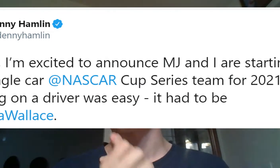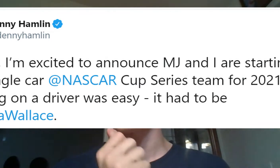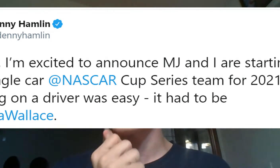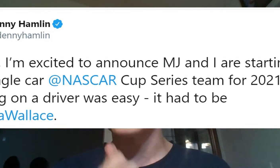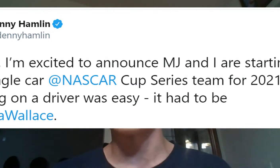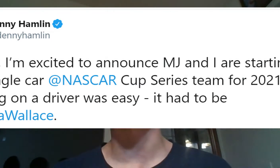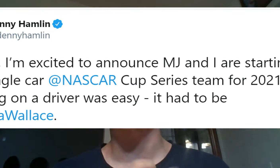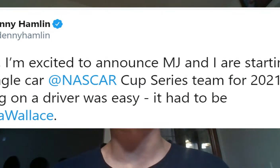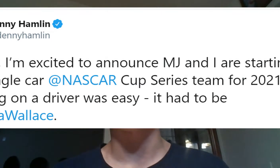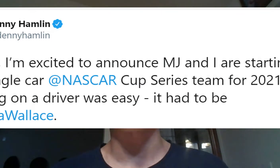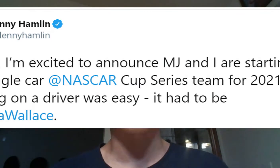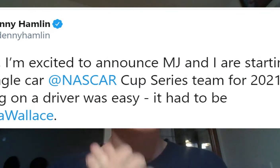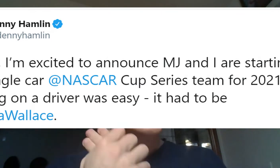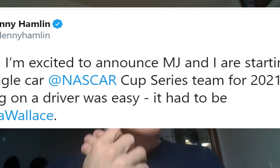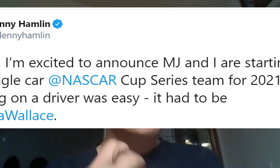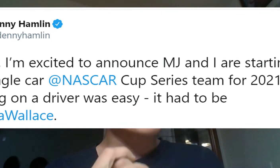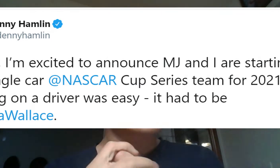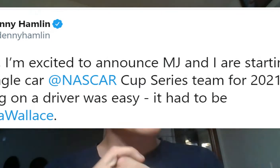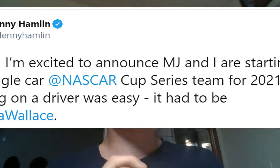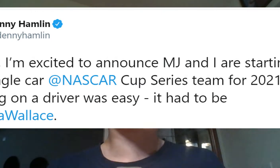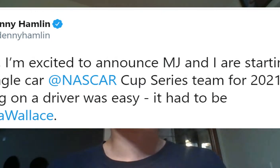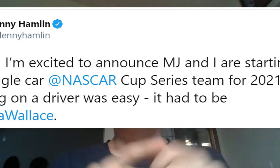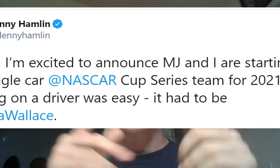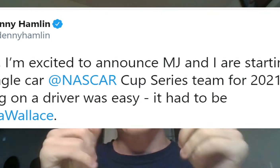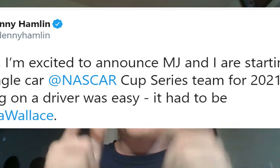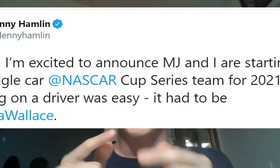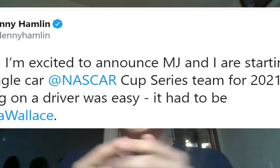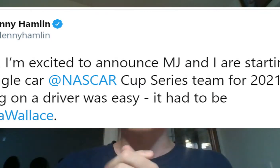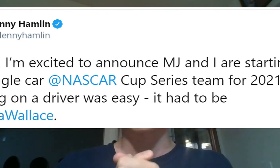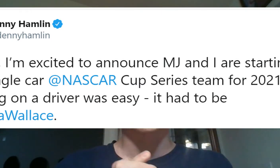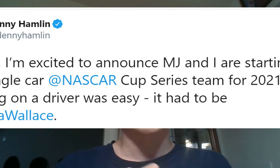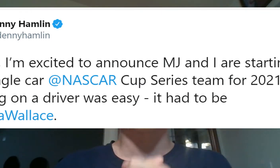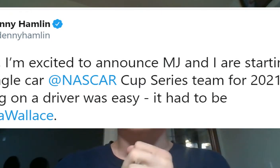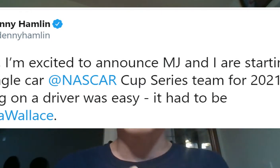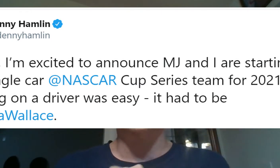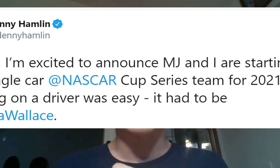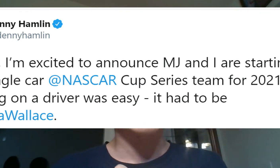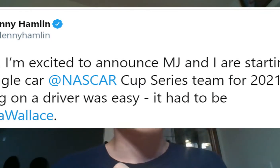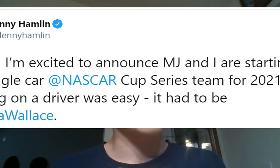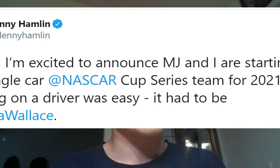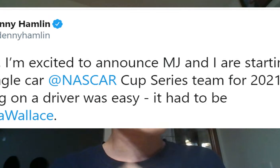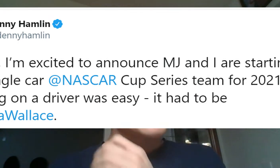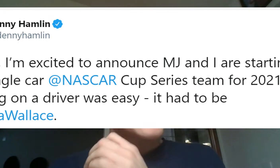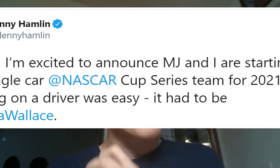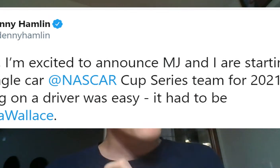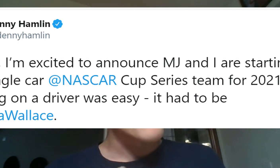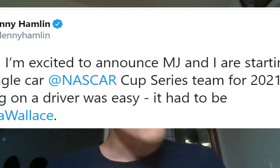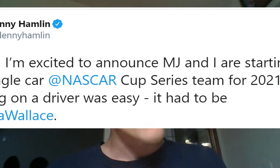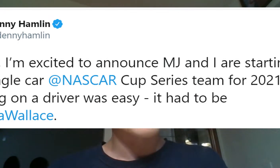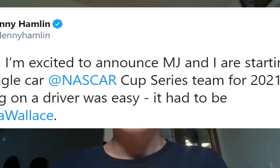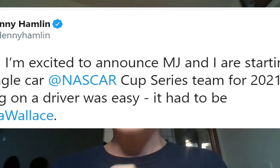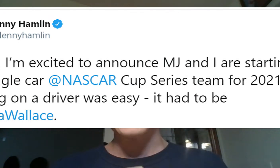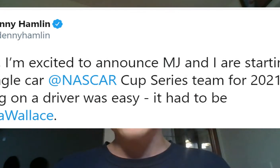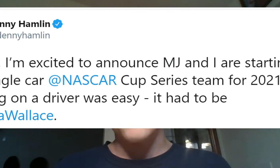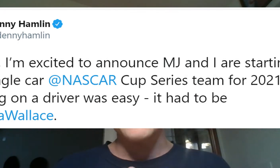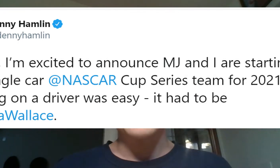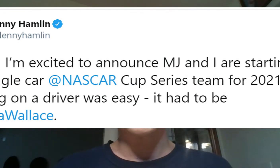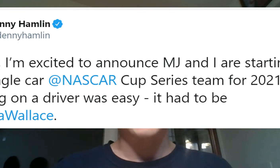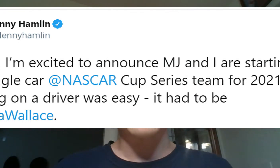a Cup Series team with Michael Jordan. He has purchased the charter from Jermaine Racing and Bubba Walsh is going to be the driver